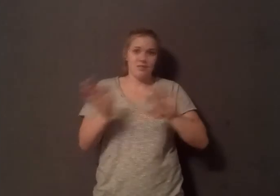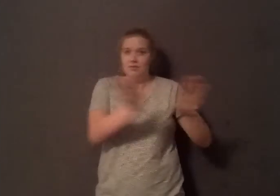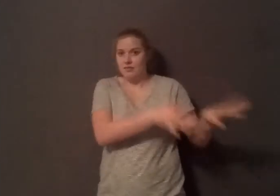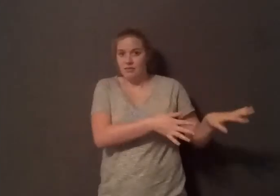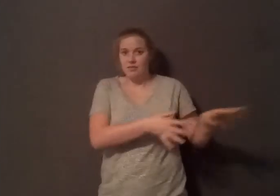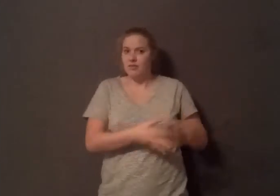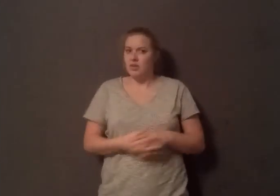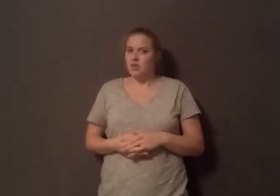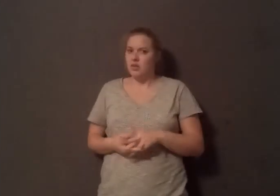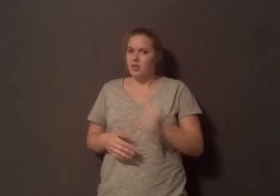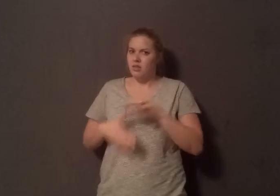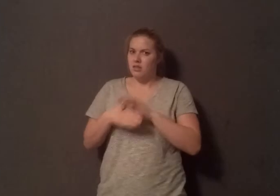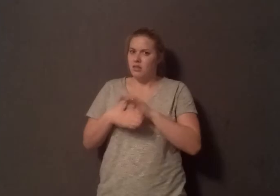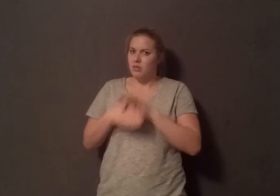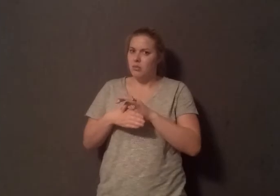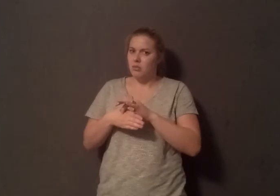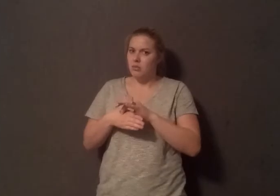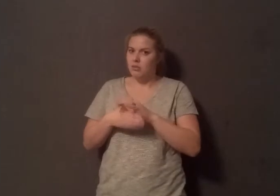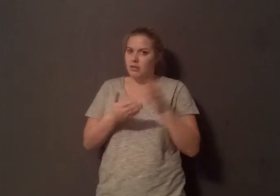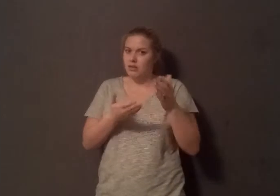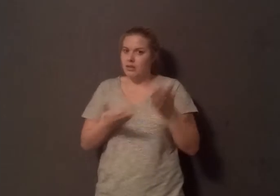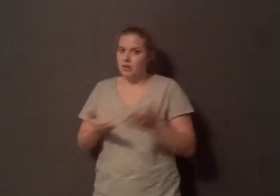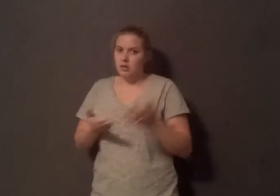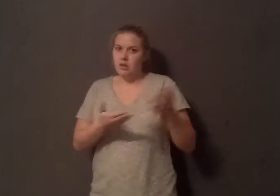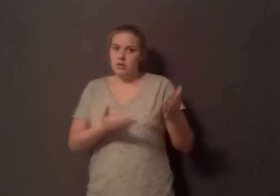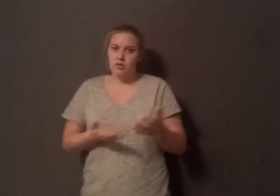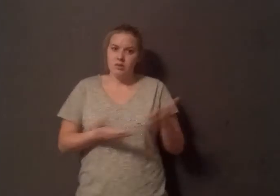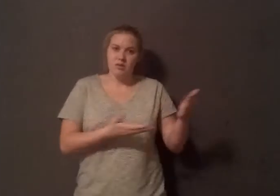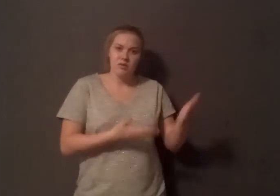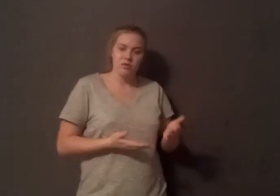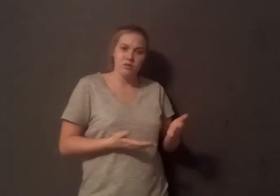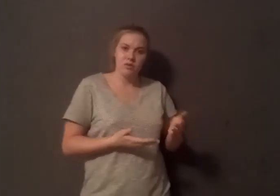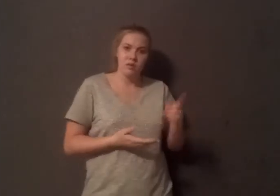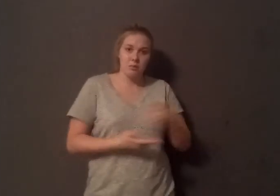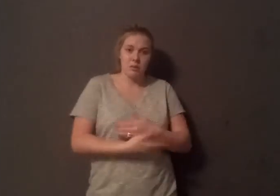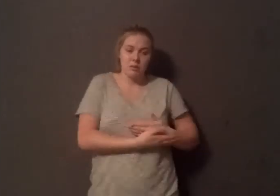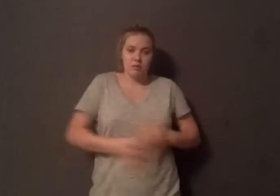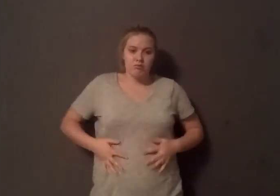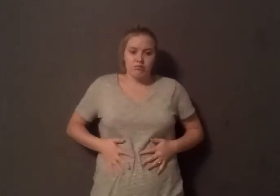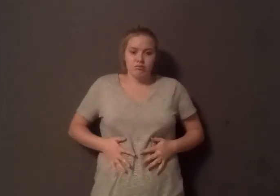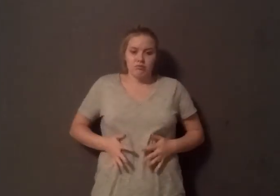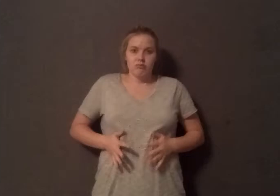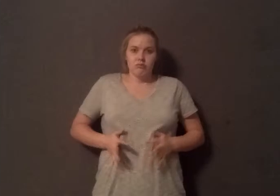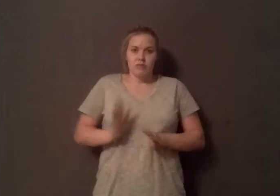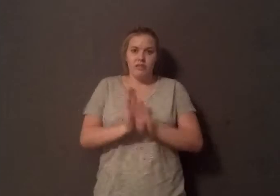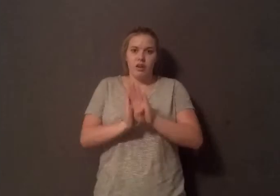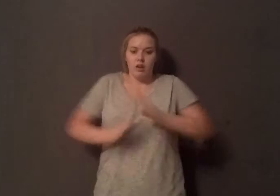animal products which are introducing, imagine as the fetus is developing, introducing these very harmful toxins